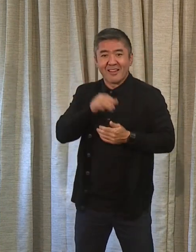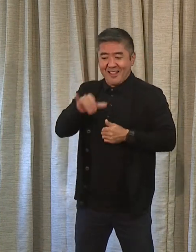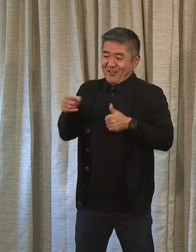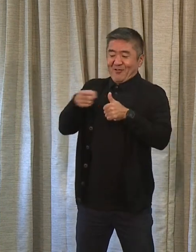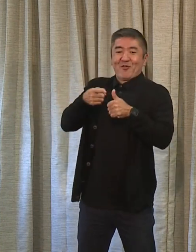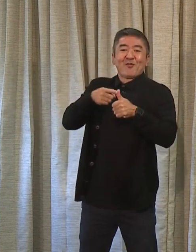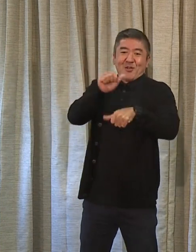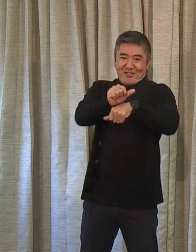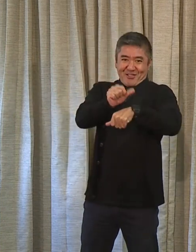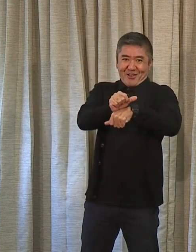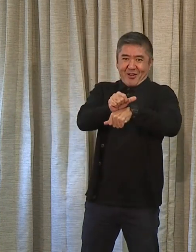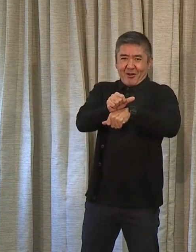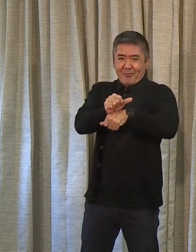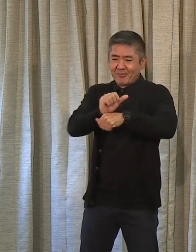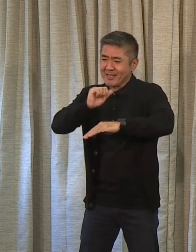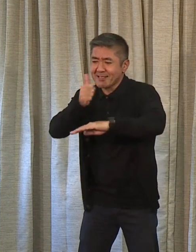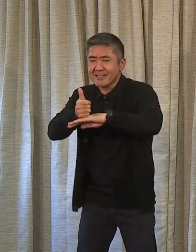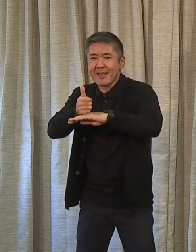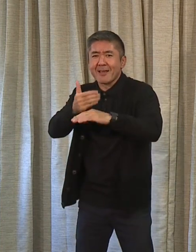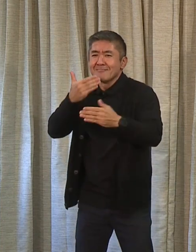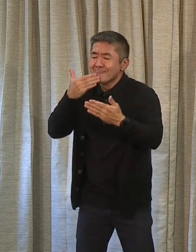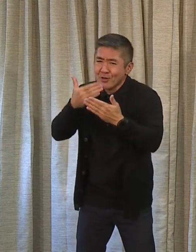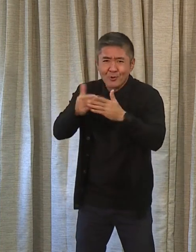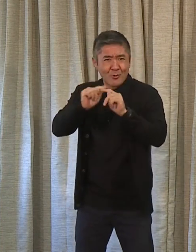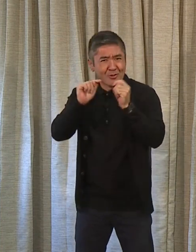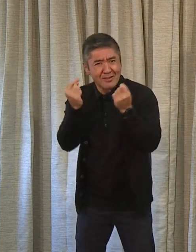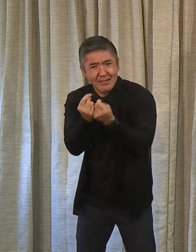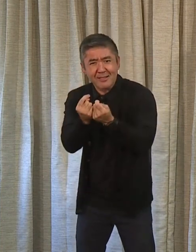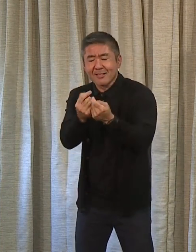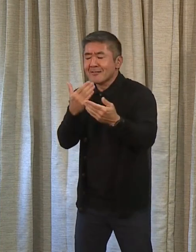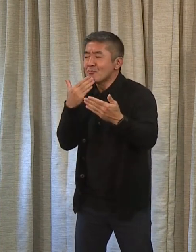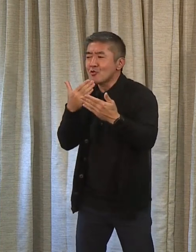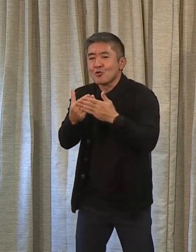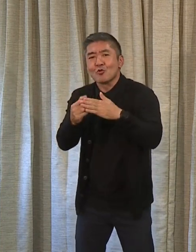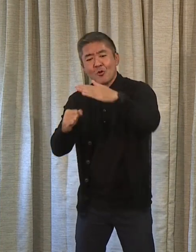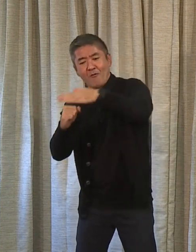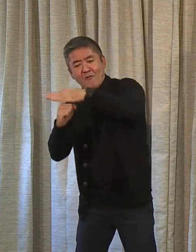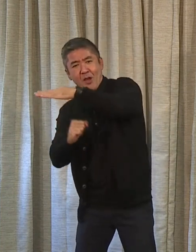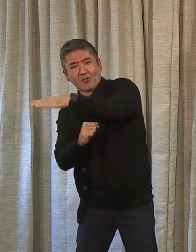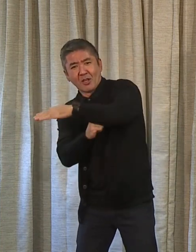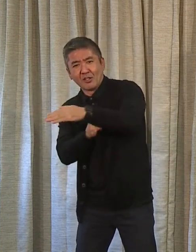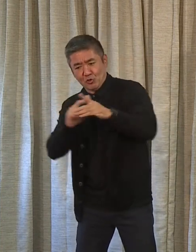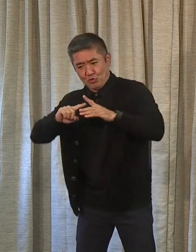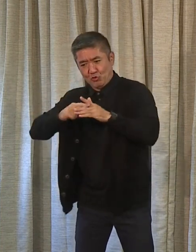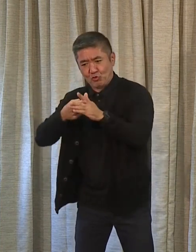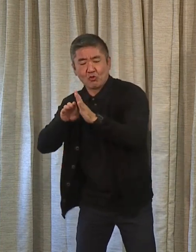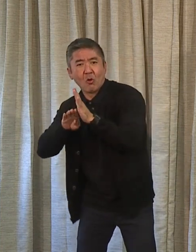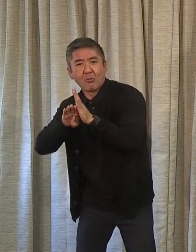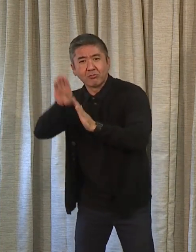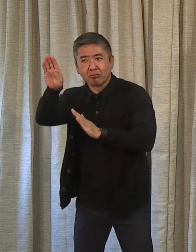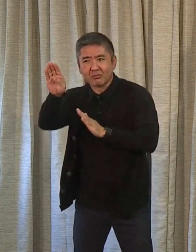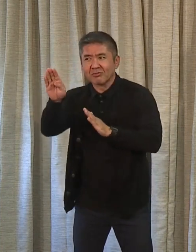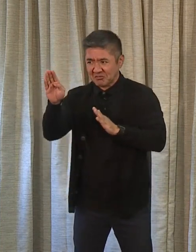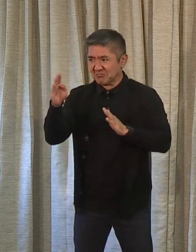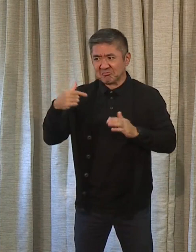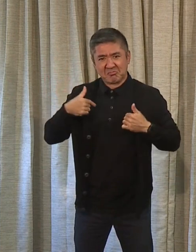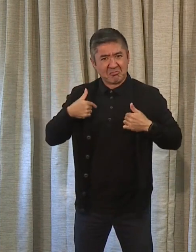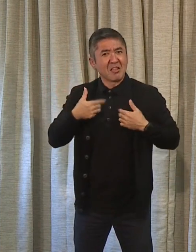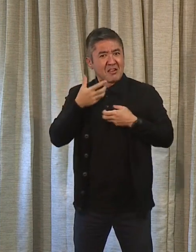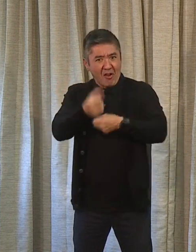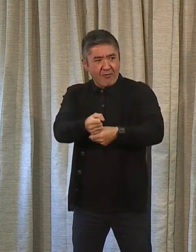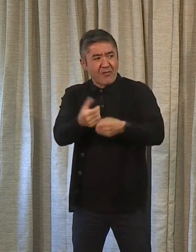one, was to create a great team, to create a great foundation as you would build any operation, and we have that. I can tell you that with great certainty.